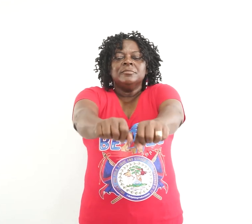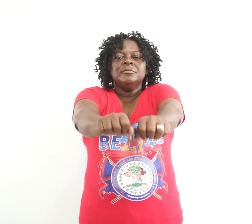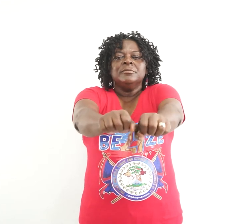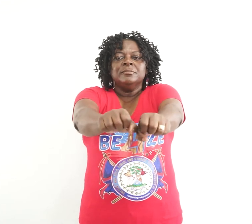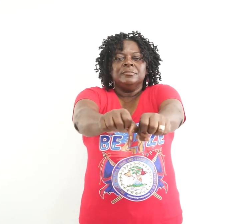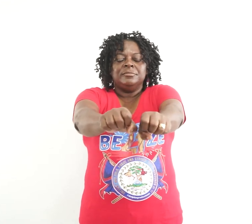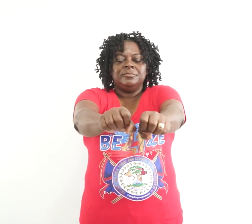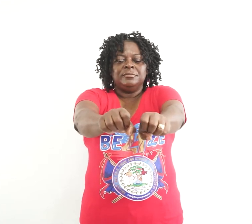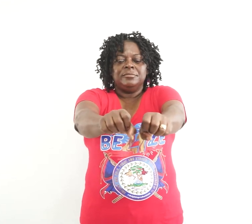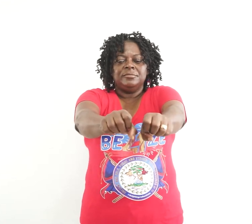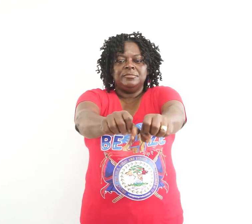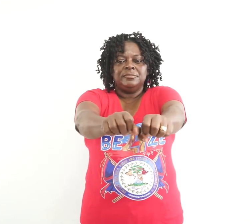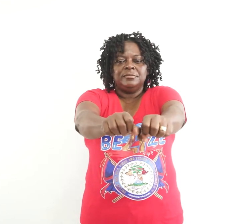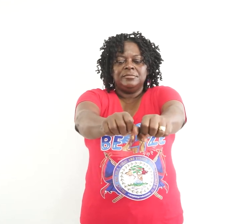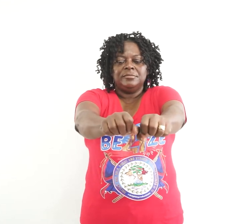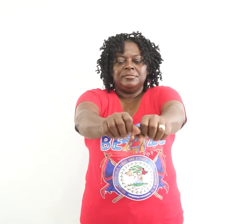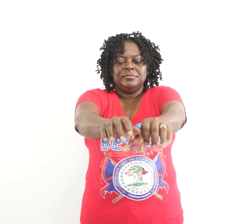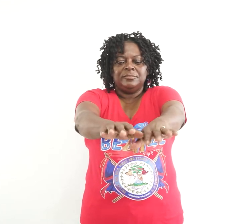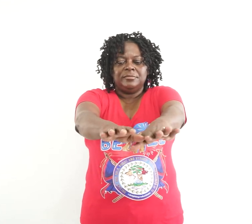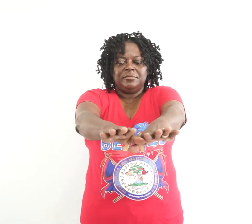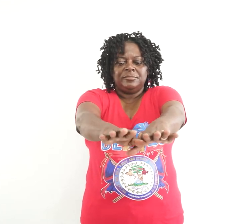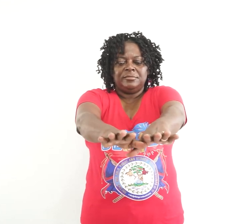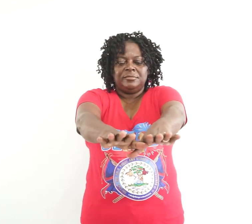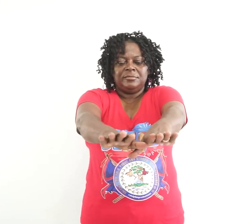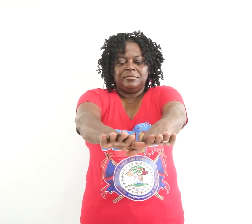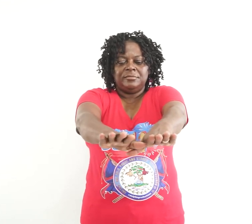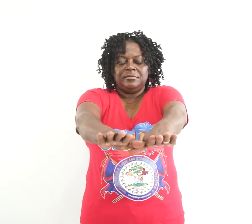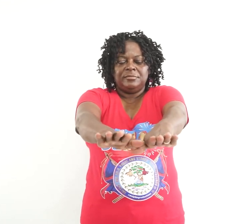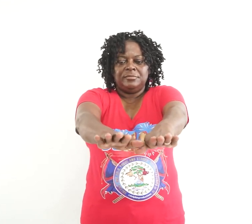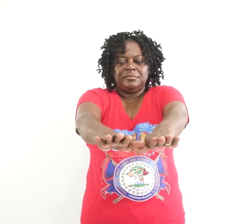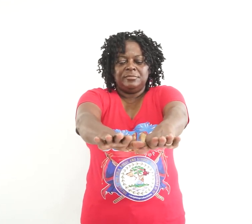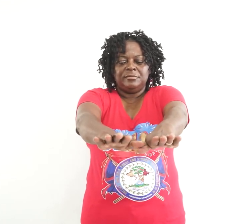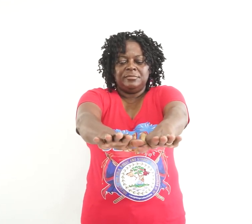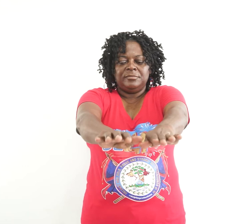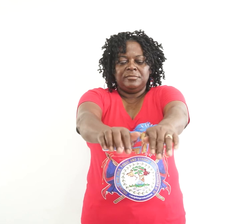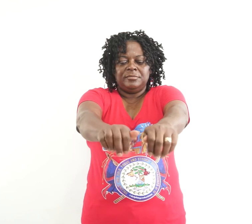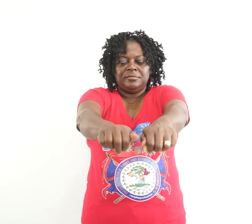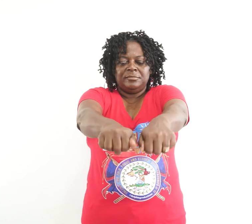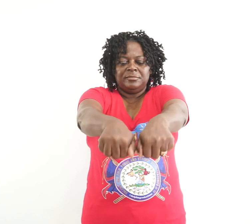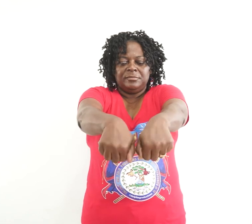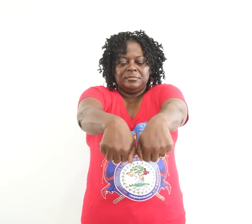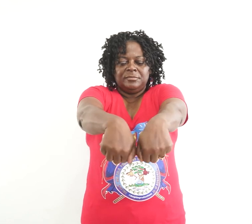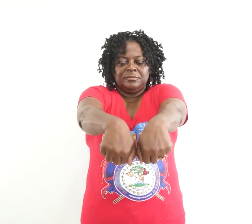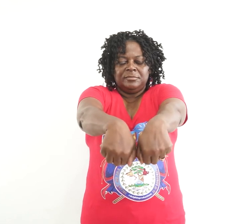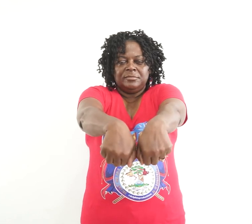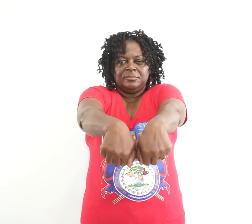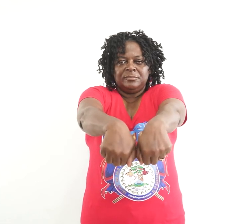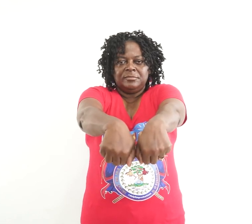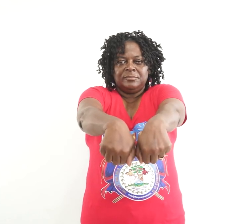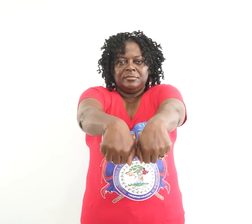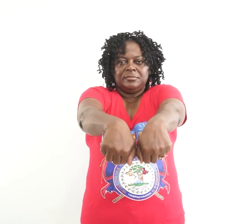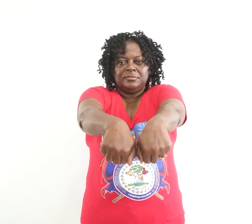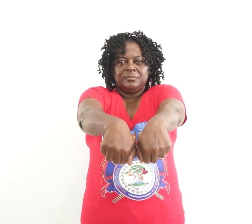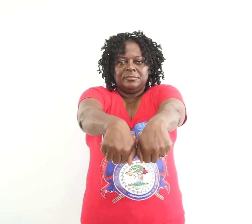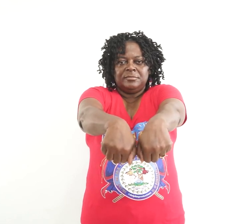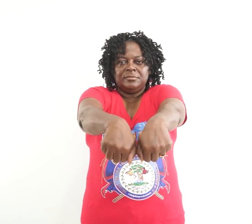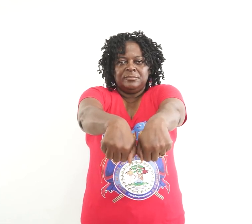Palm down. Bend at wrist. And push down. Arm